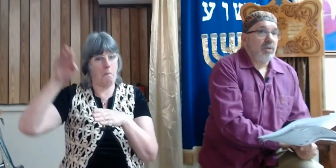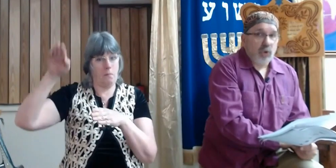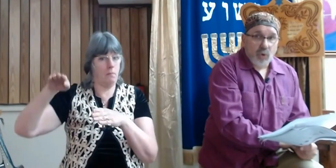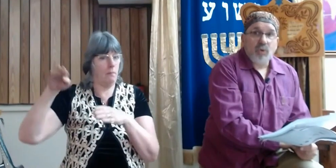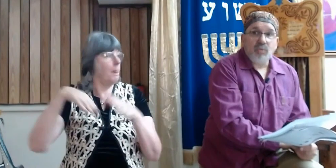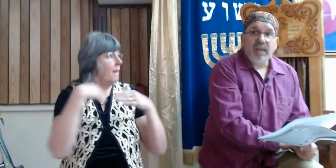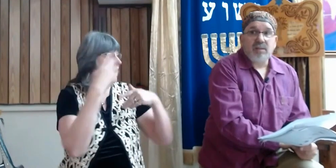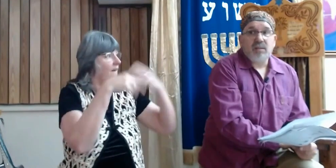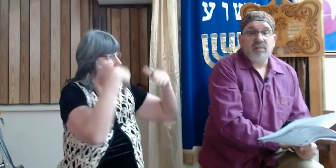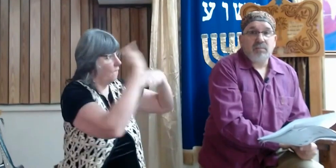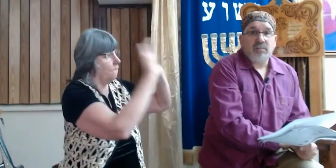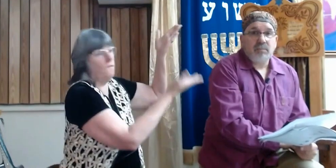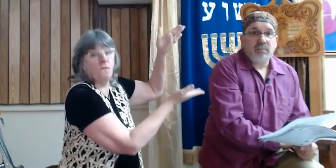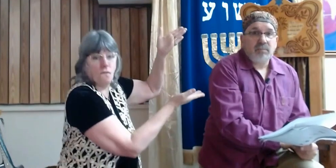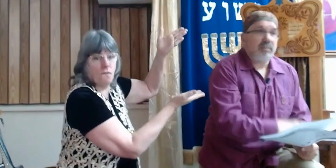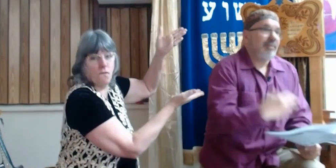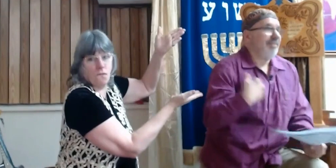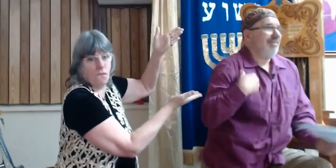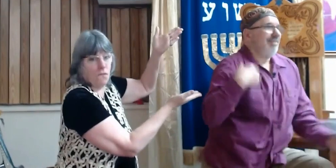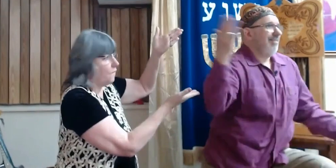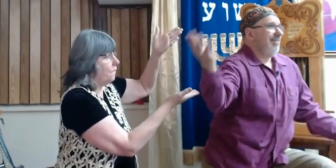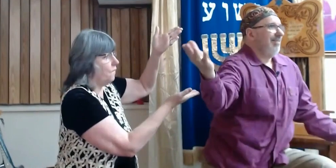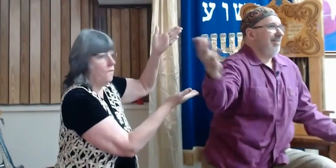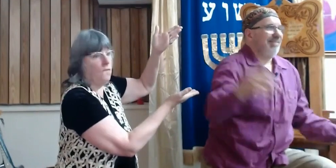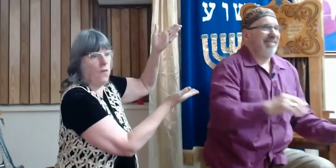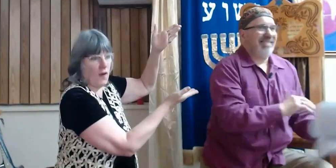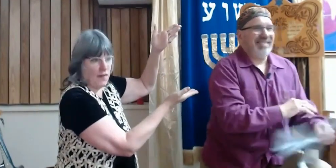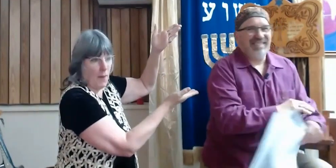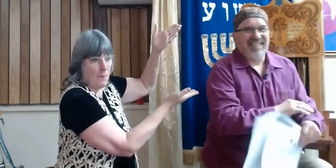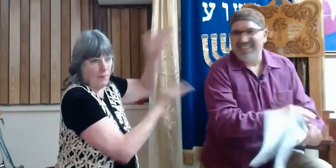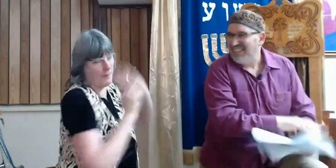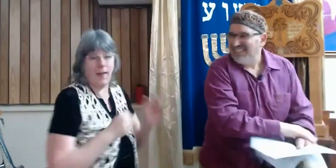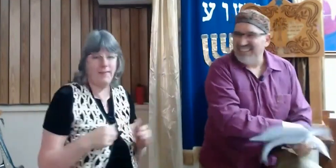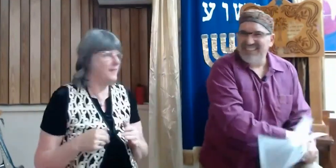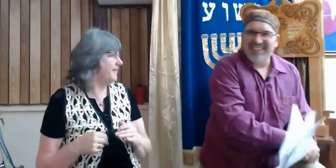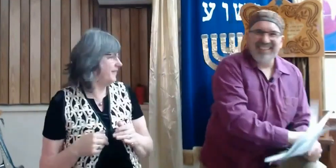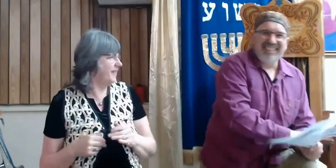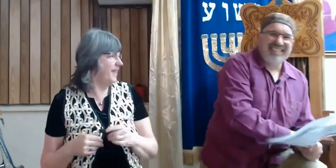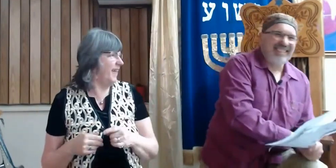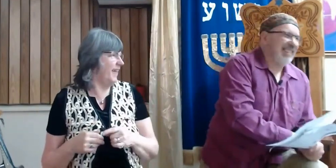It's a short race. For example.